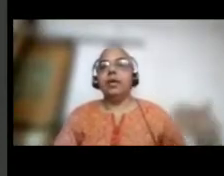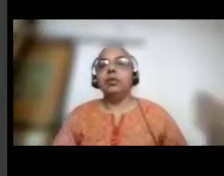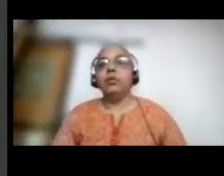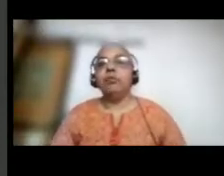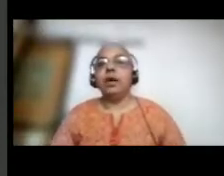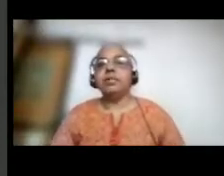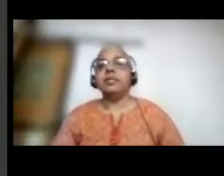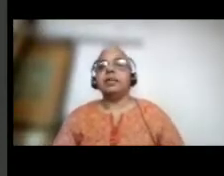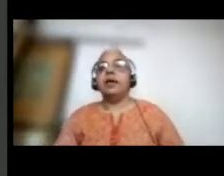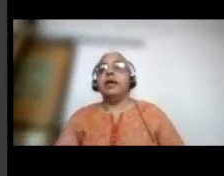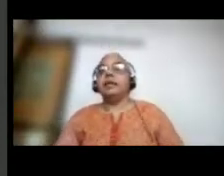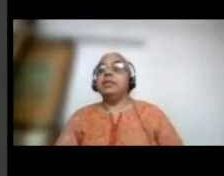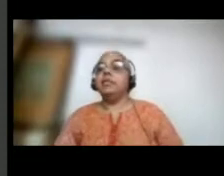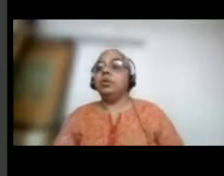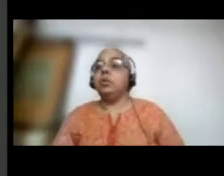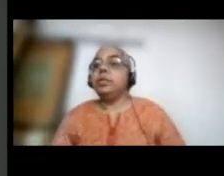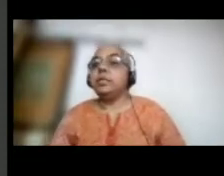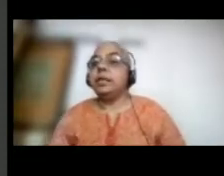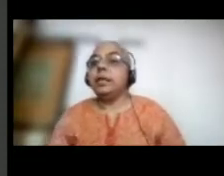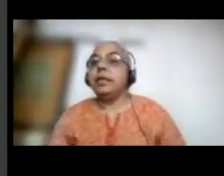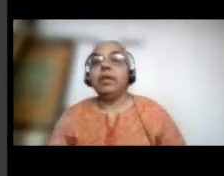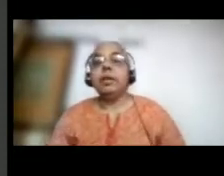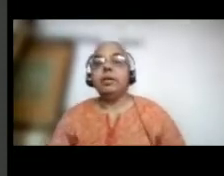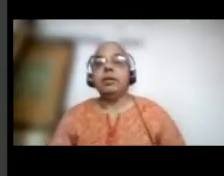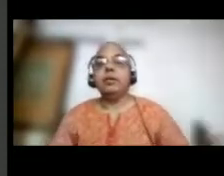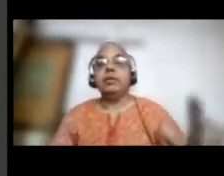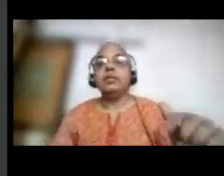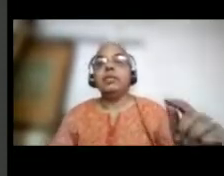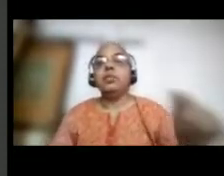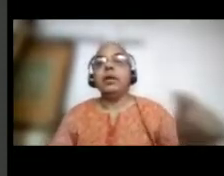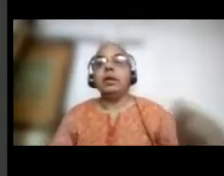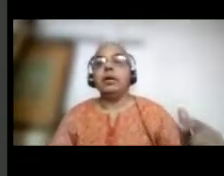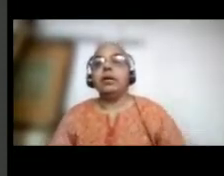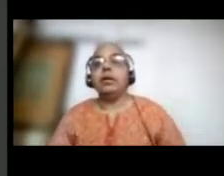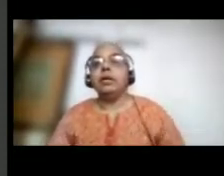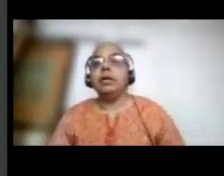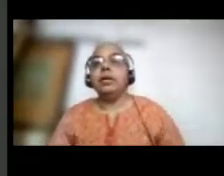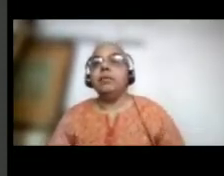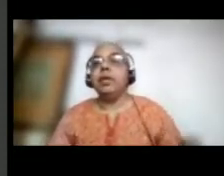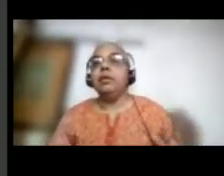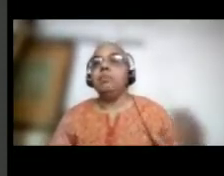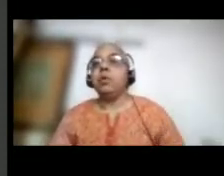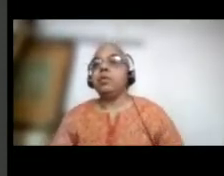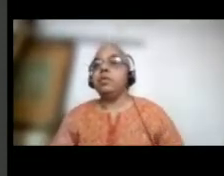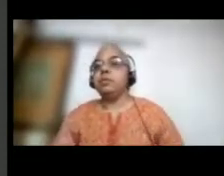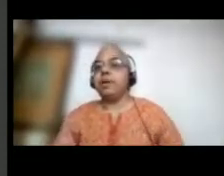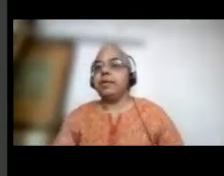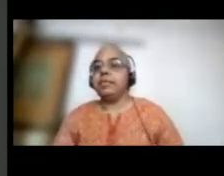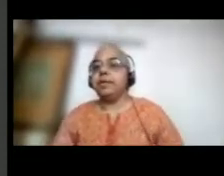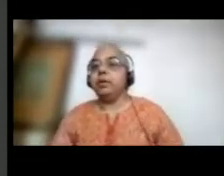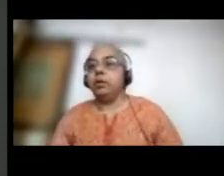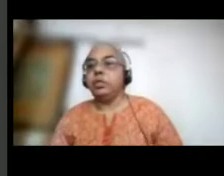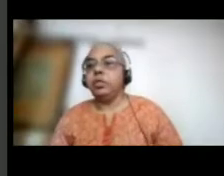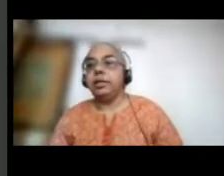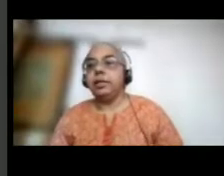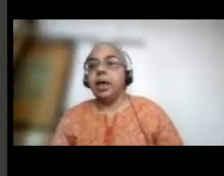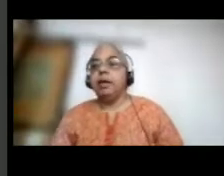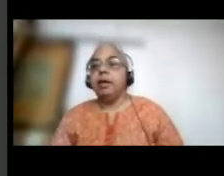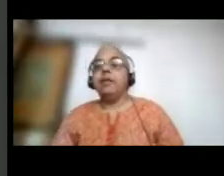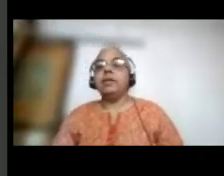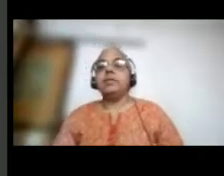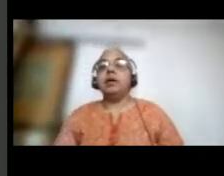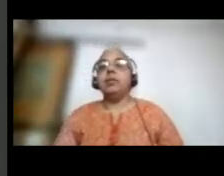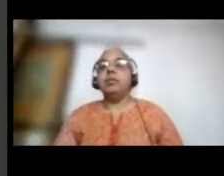You can go faster. The school is in a very, just one, in a very important place ecologically.